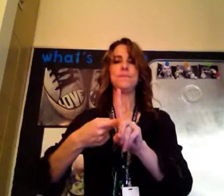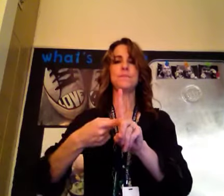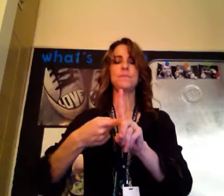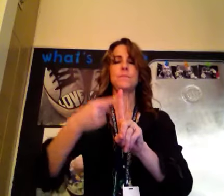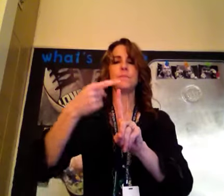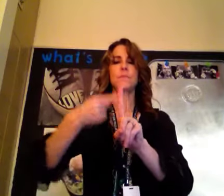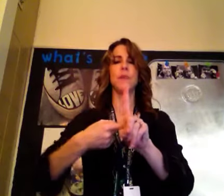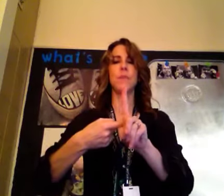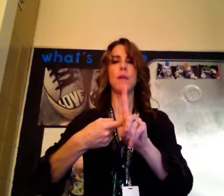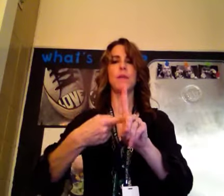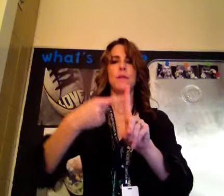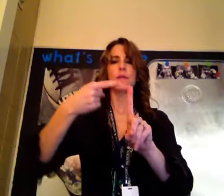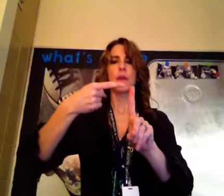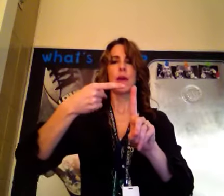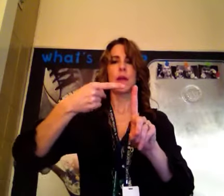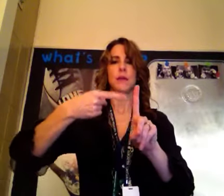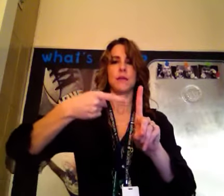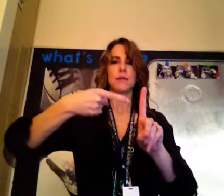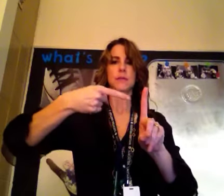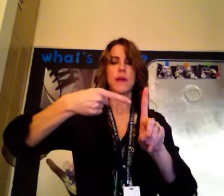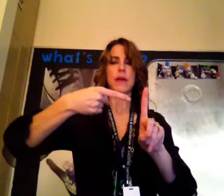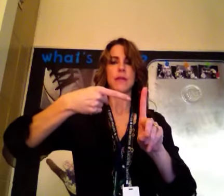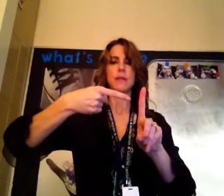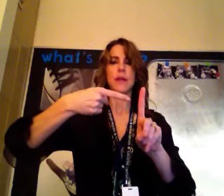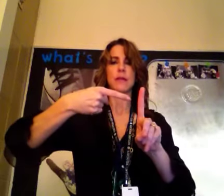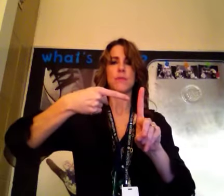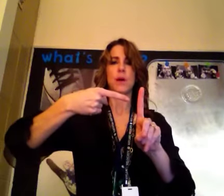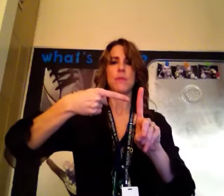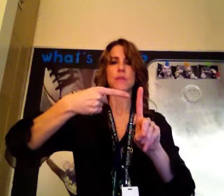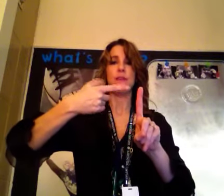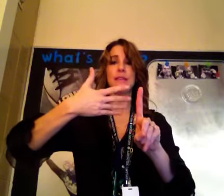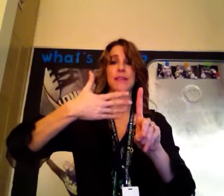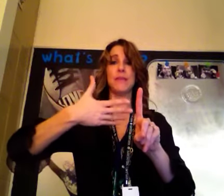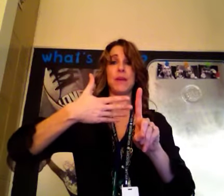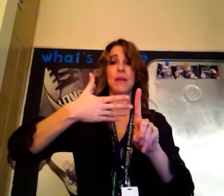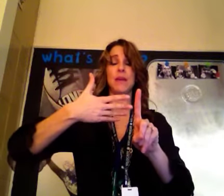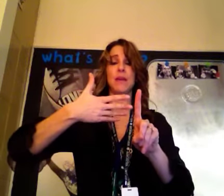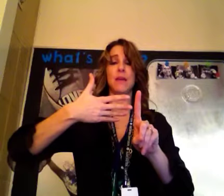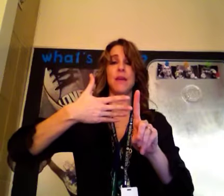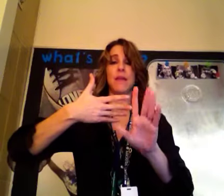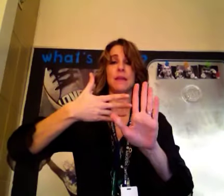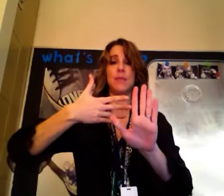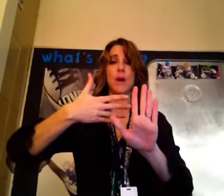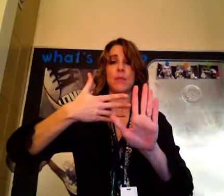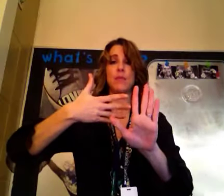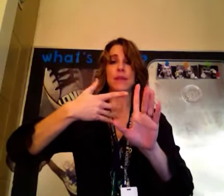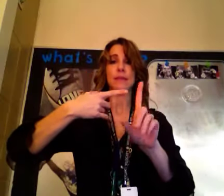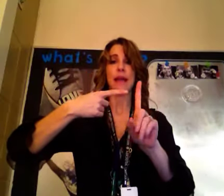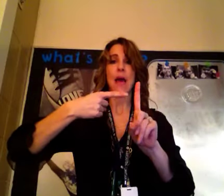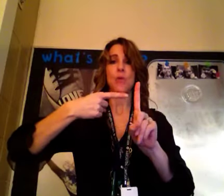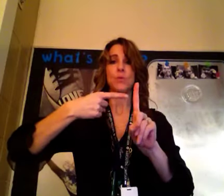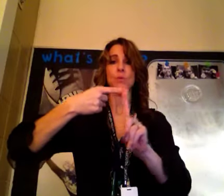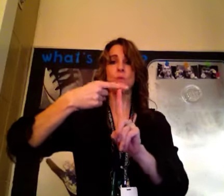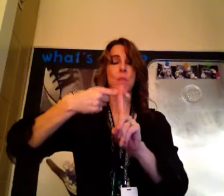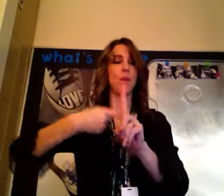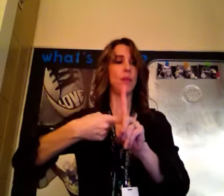Month, month, okay, this is what my hand looks like, this palm is facing me, this palm is facing out. Month.